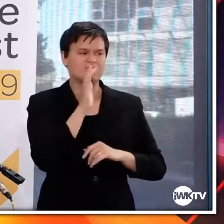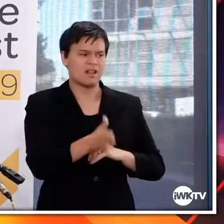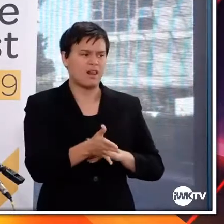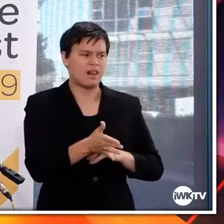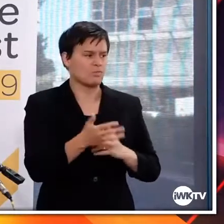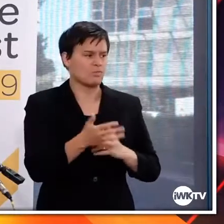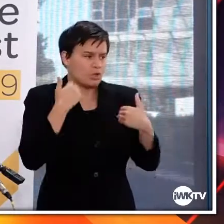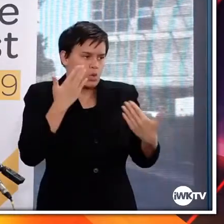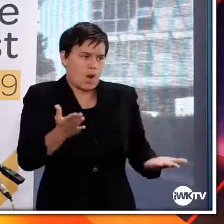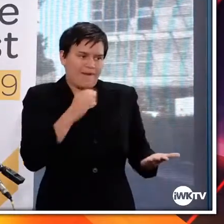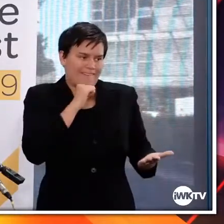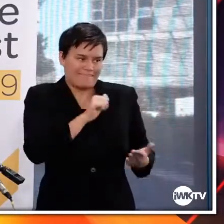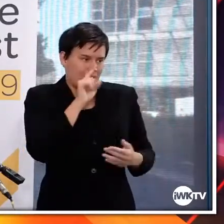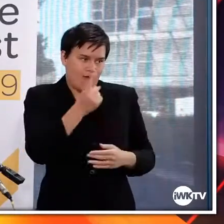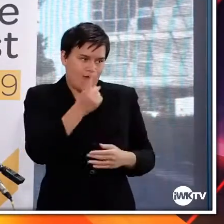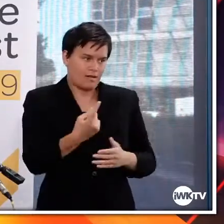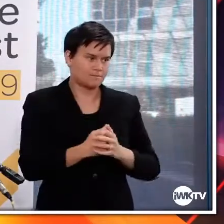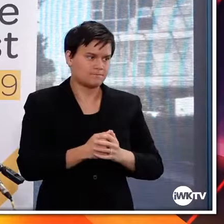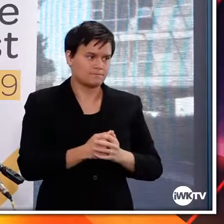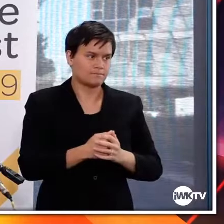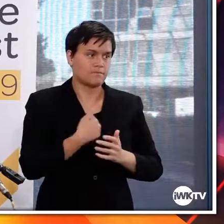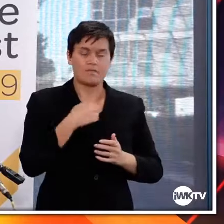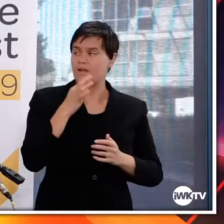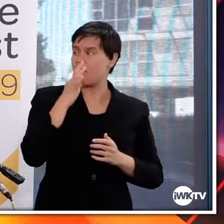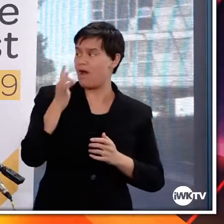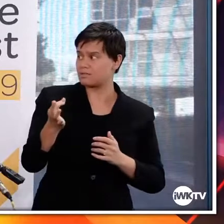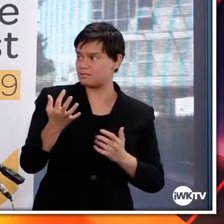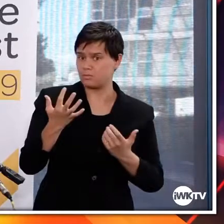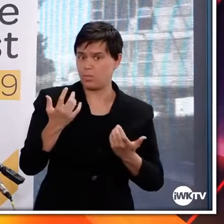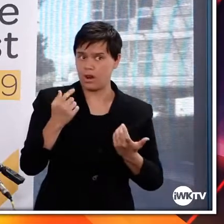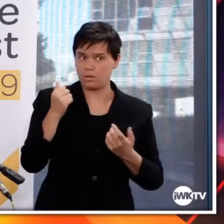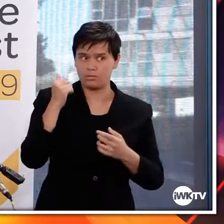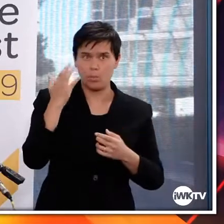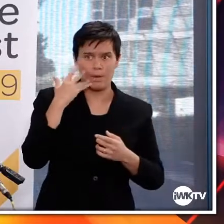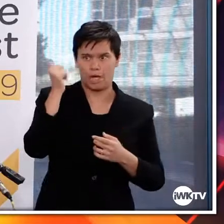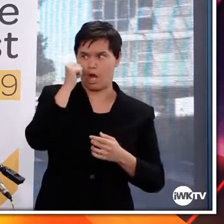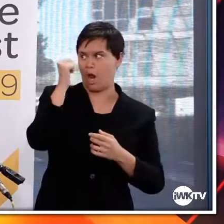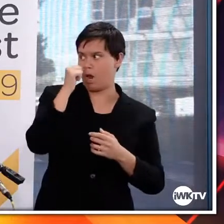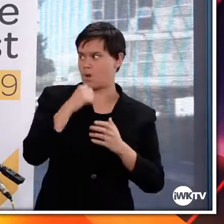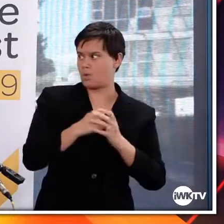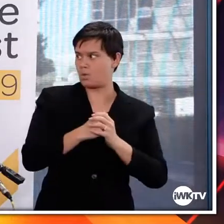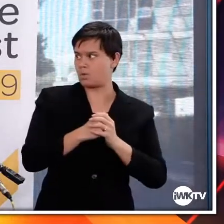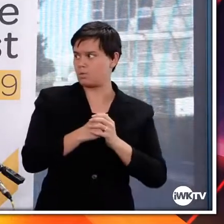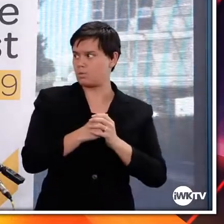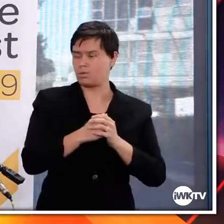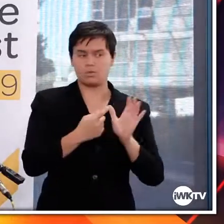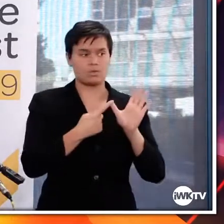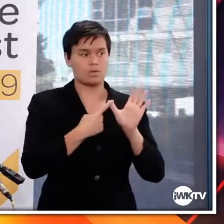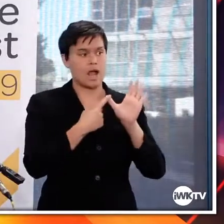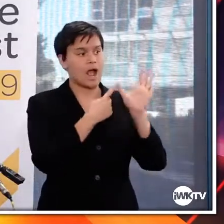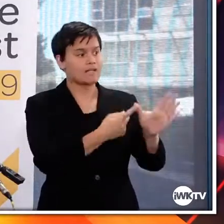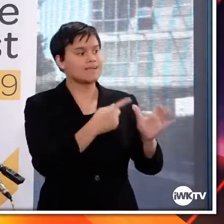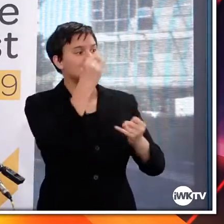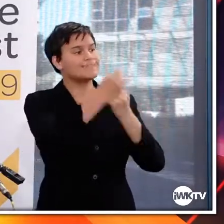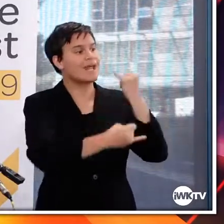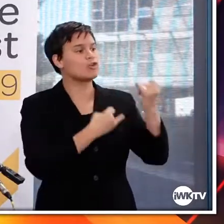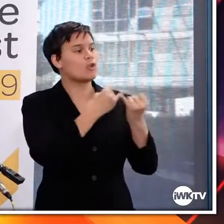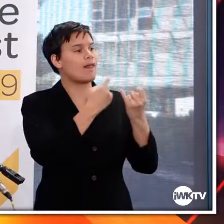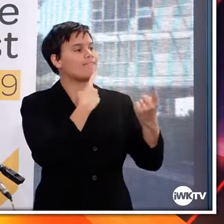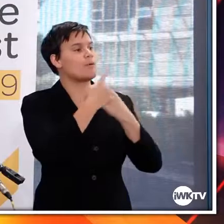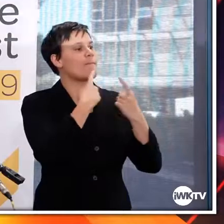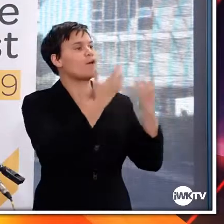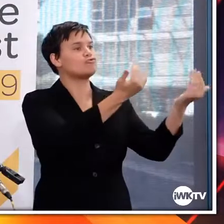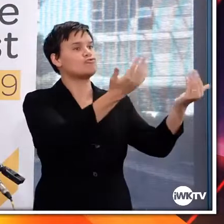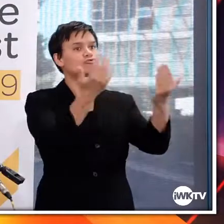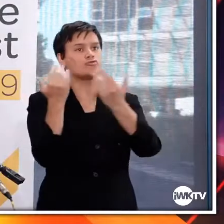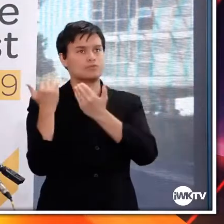world with this vaccine so far, is there anything that indicates whether it does or not, or is that sort of a doubt? Most of the data that we're receiving internationally is on